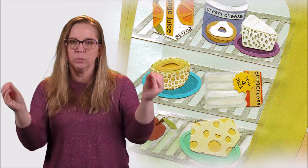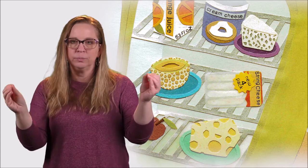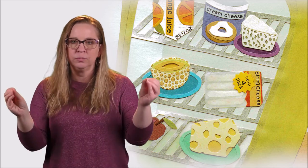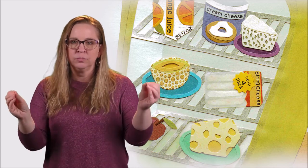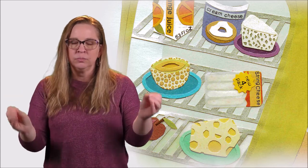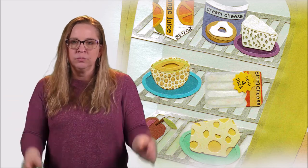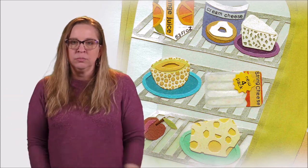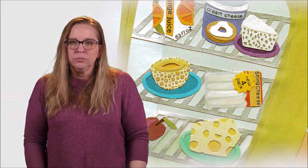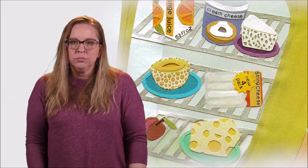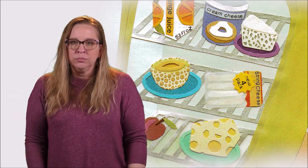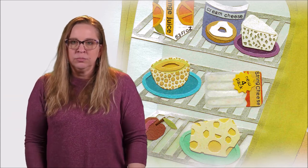So...